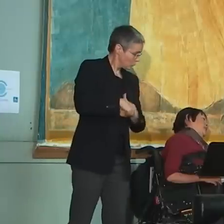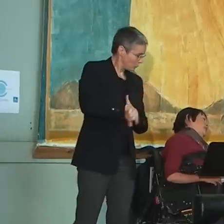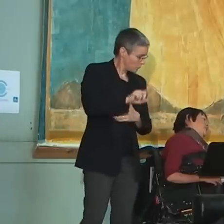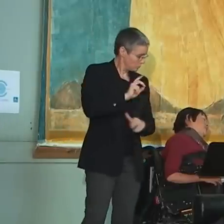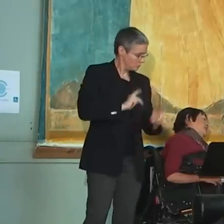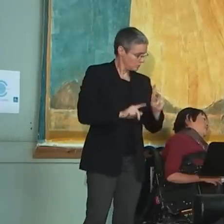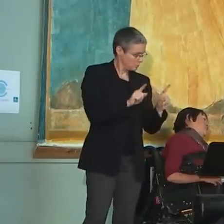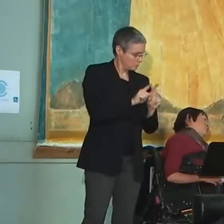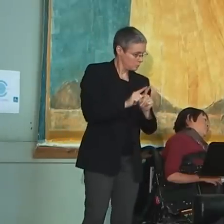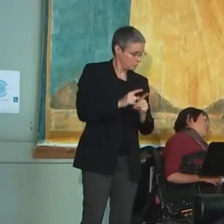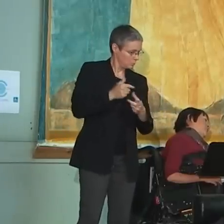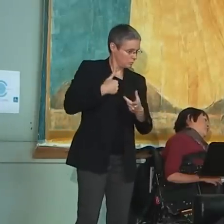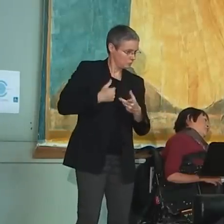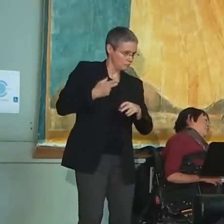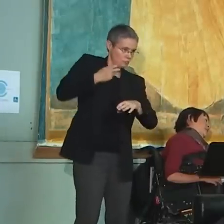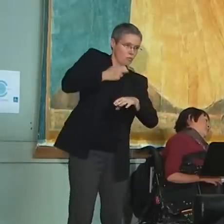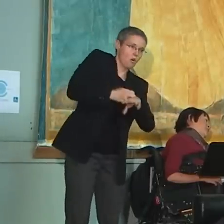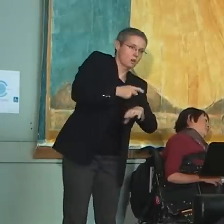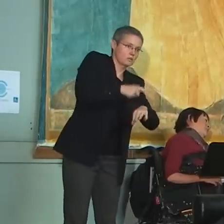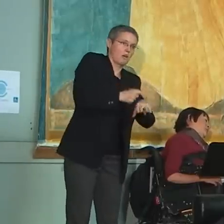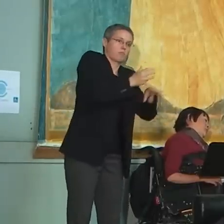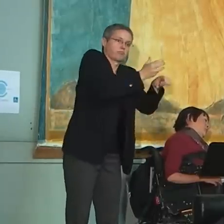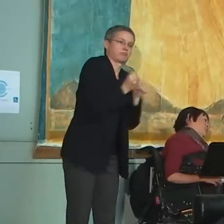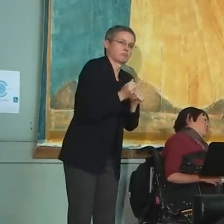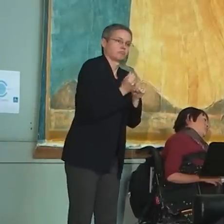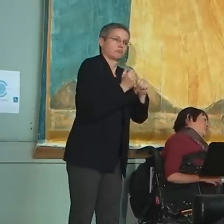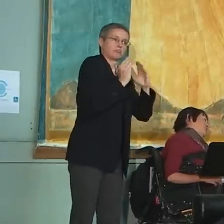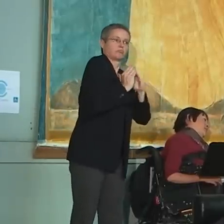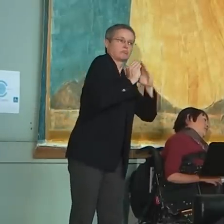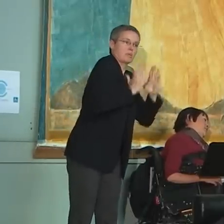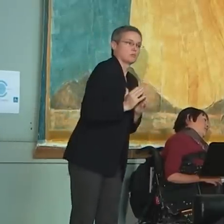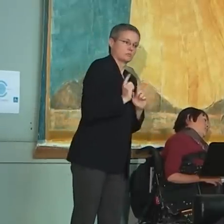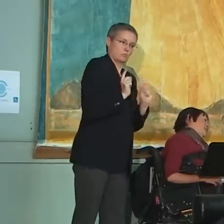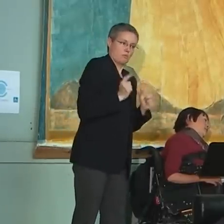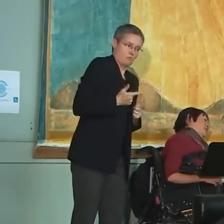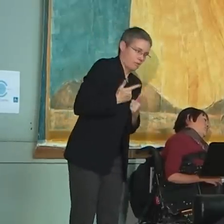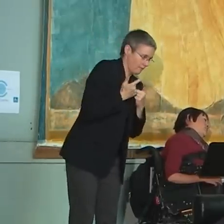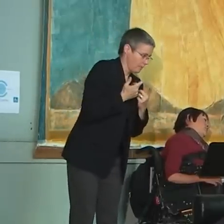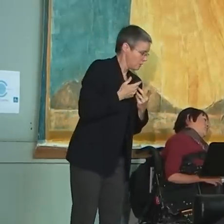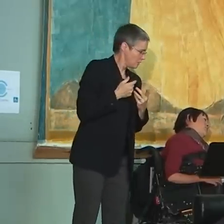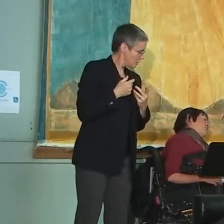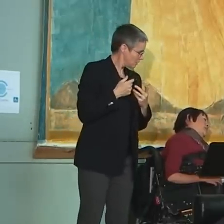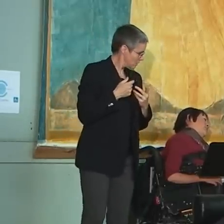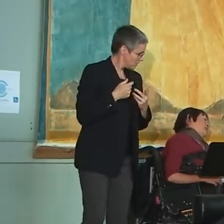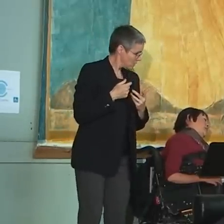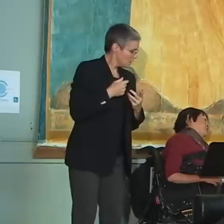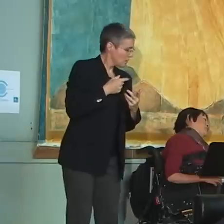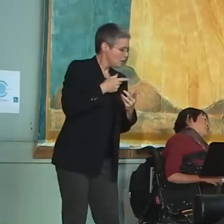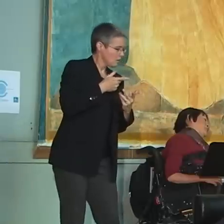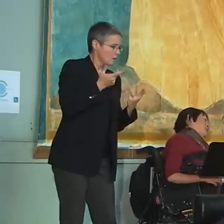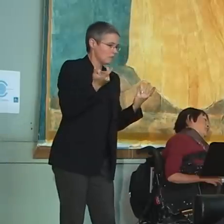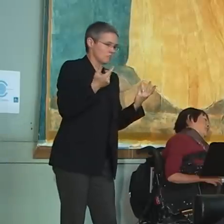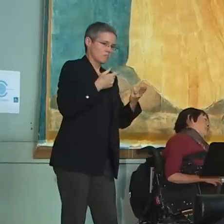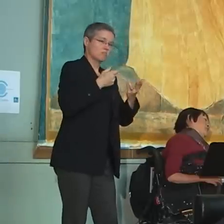and maintaining safe and affordable housing. The most recent data. most available indicates that there are 5